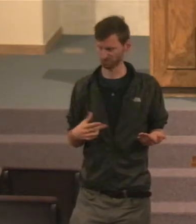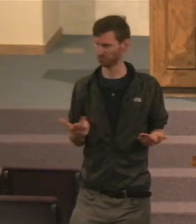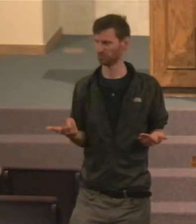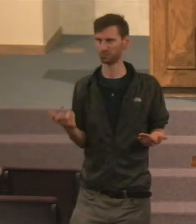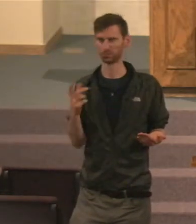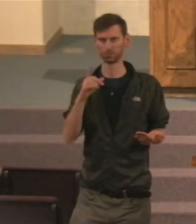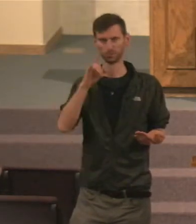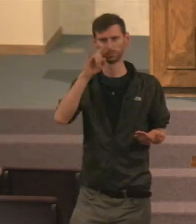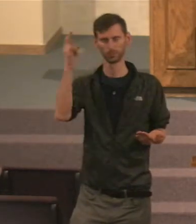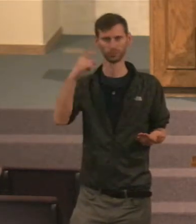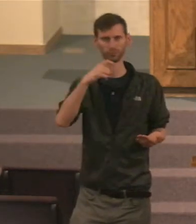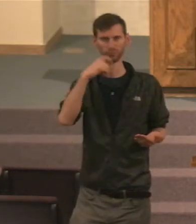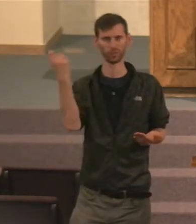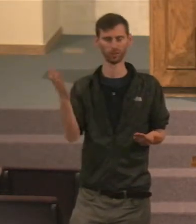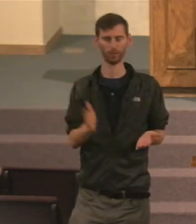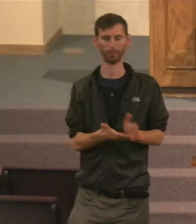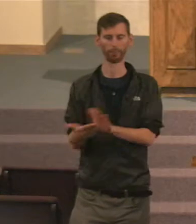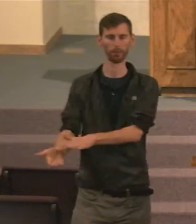you, Ever read Moby Dick?